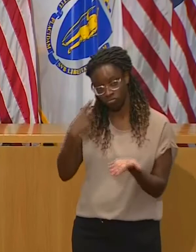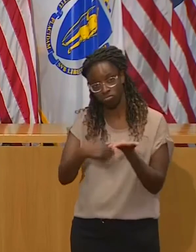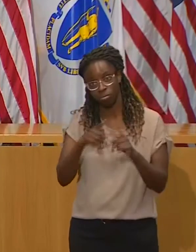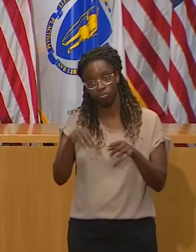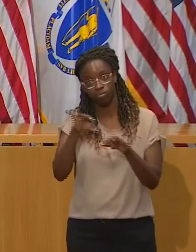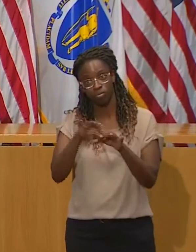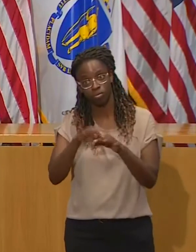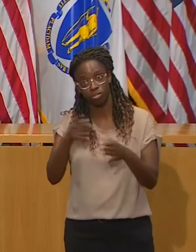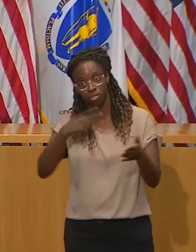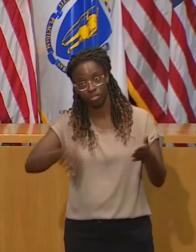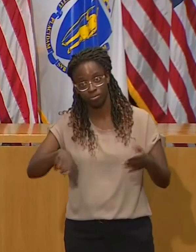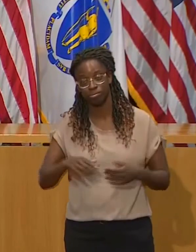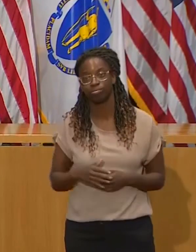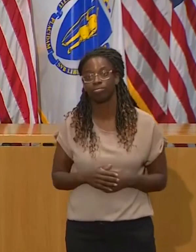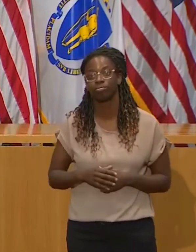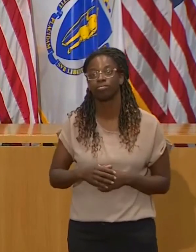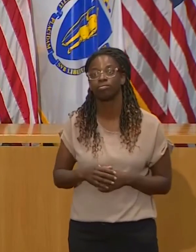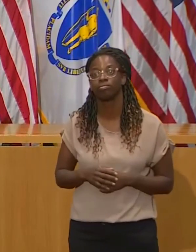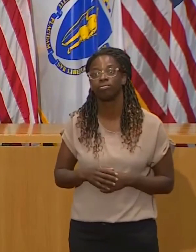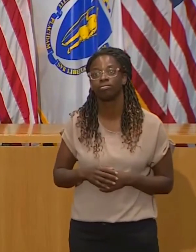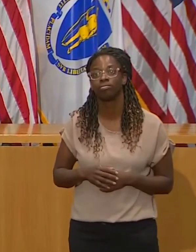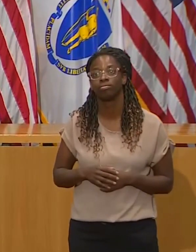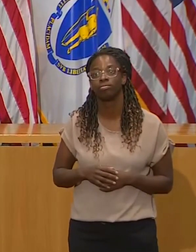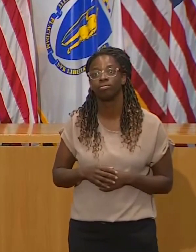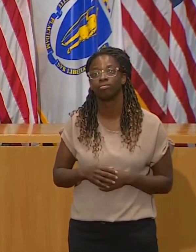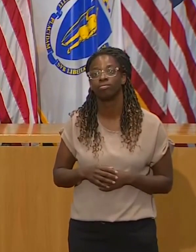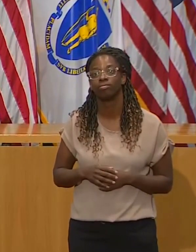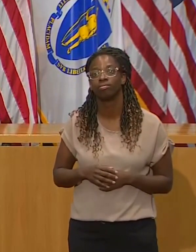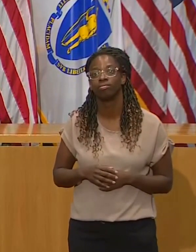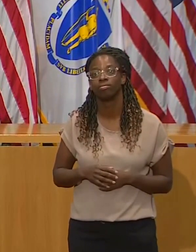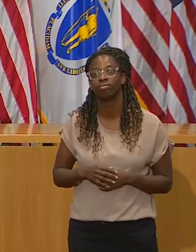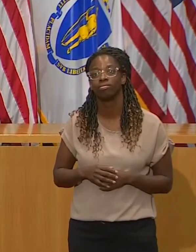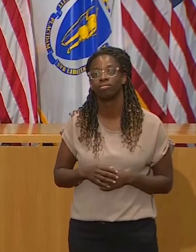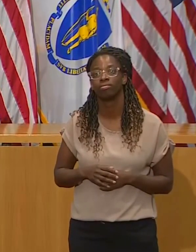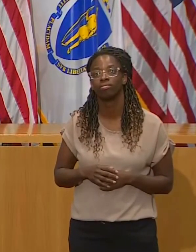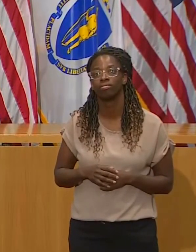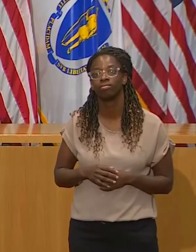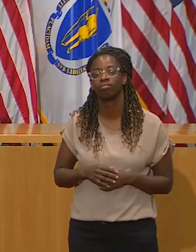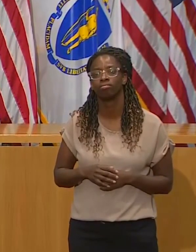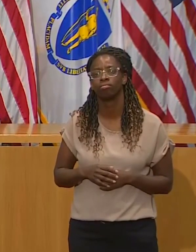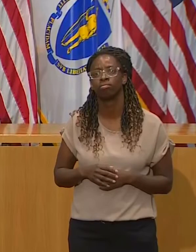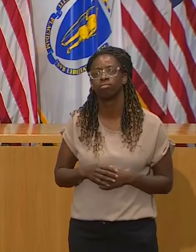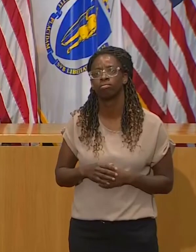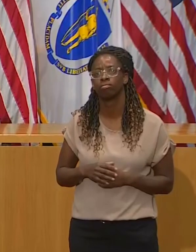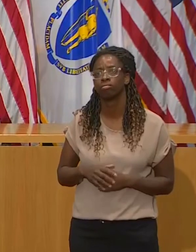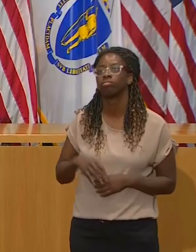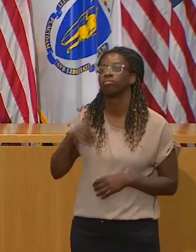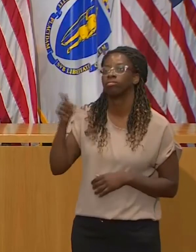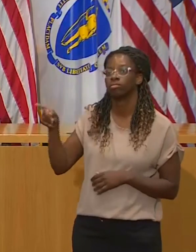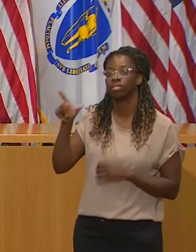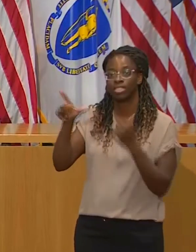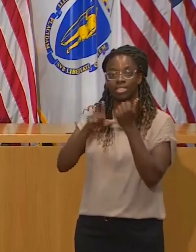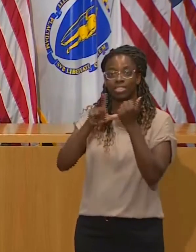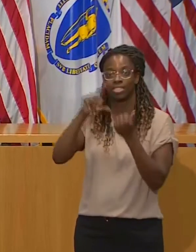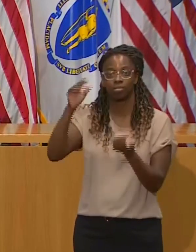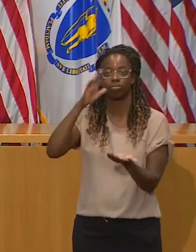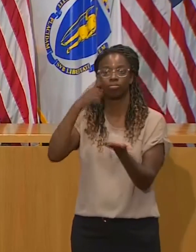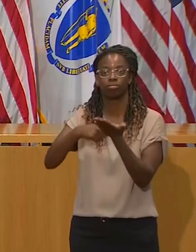very complicated. And we're about to have a very complicated election